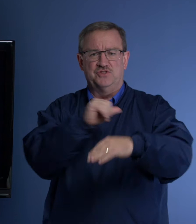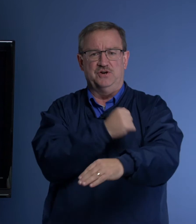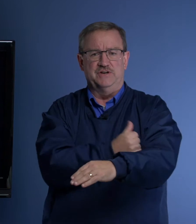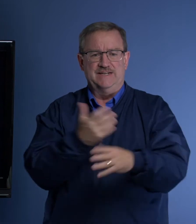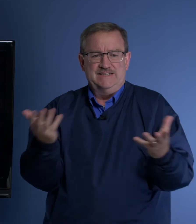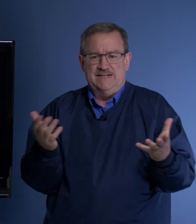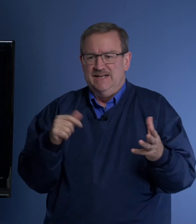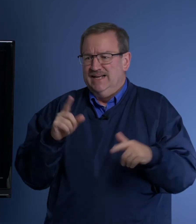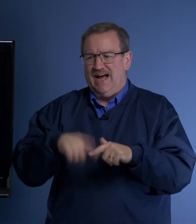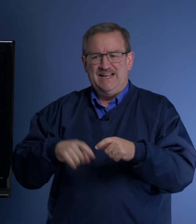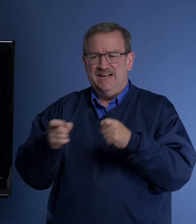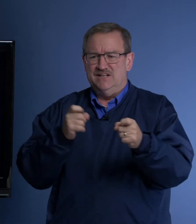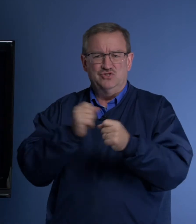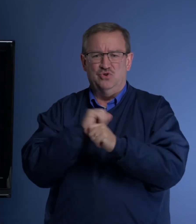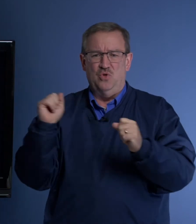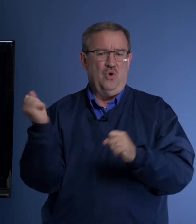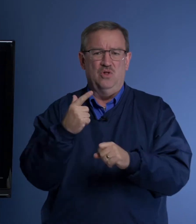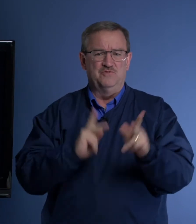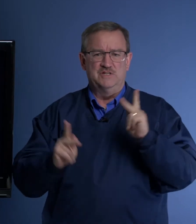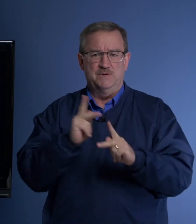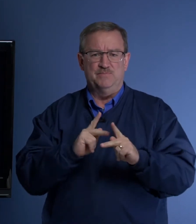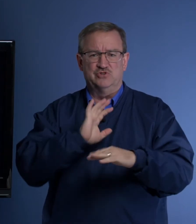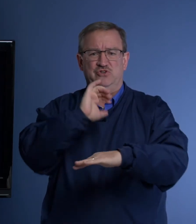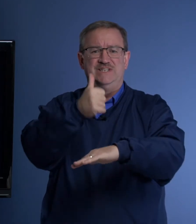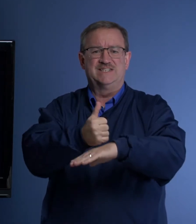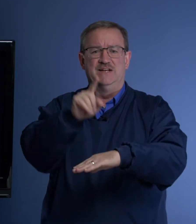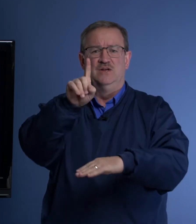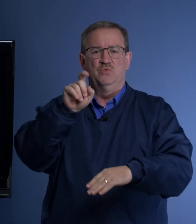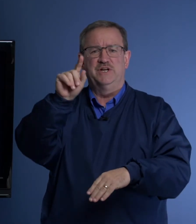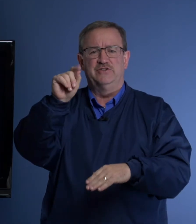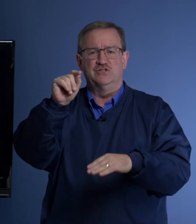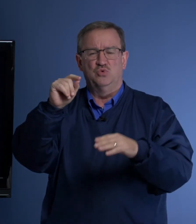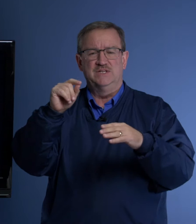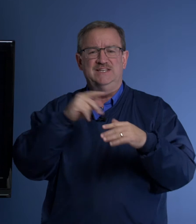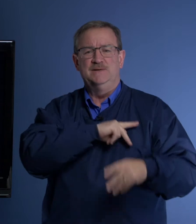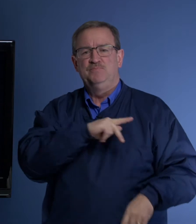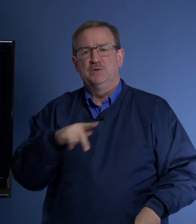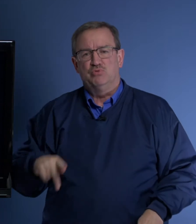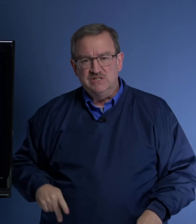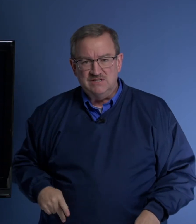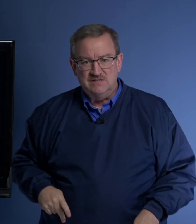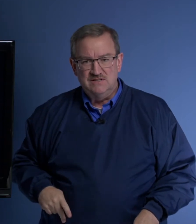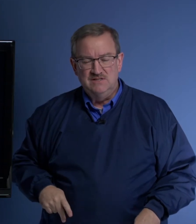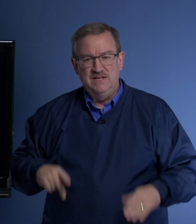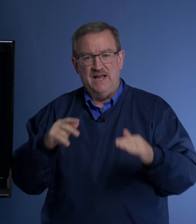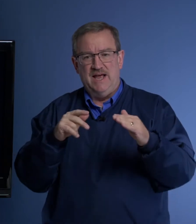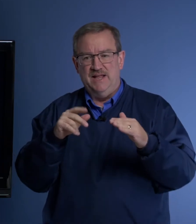authority, and he said, I cannot control all of these people. So he set 120 princes, and